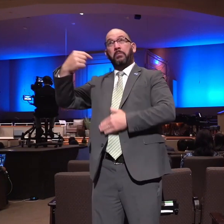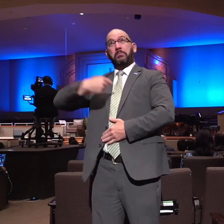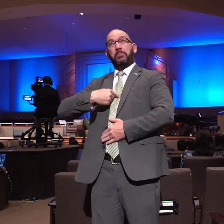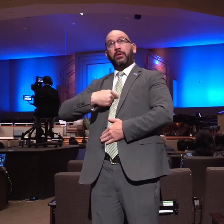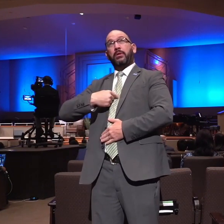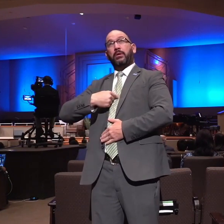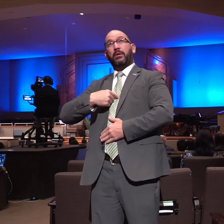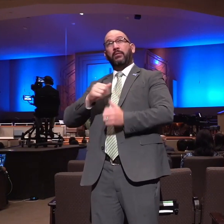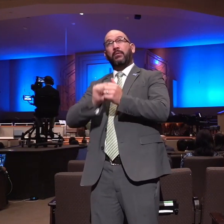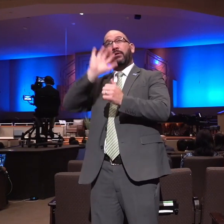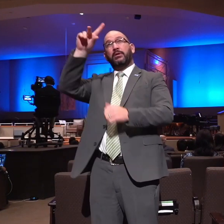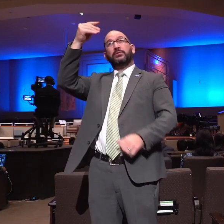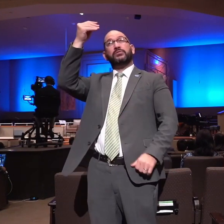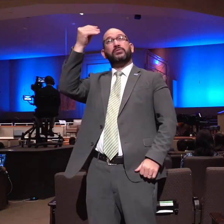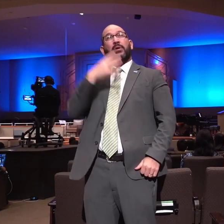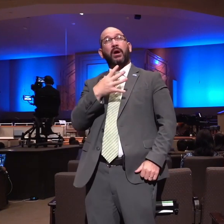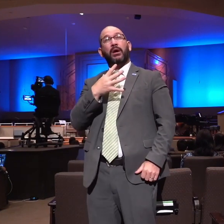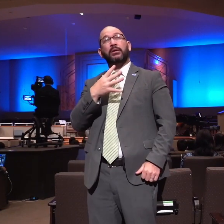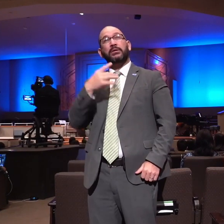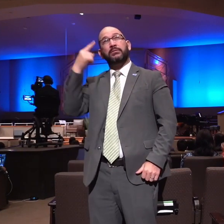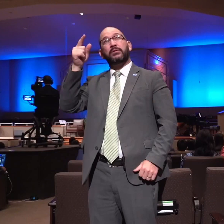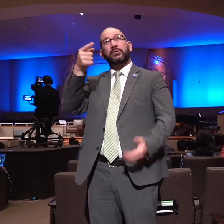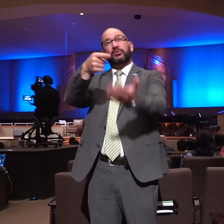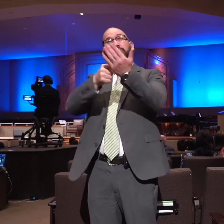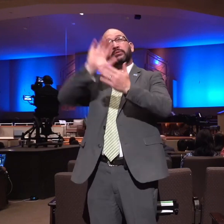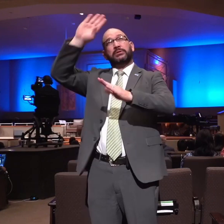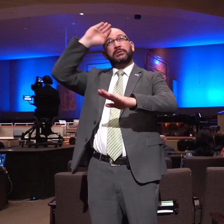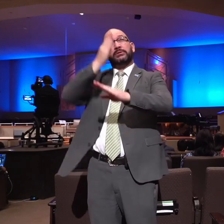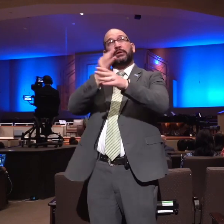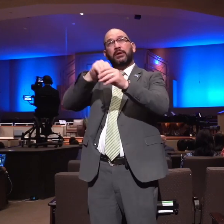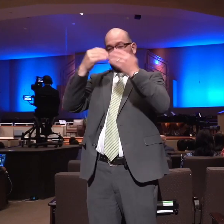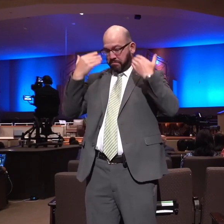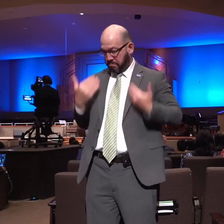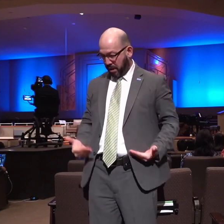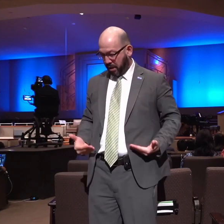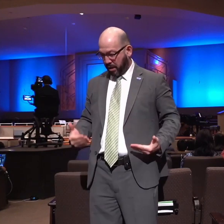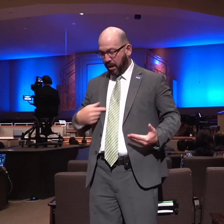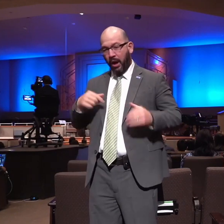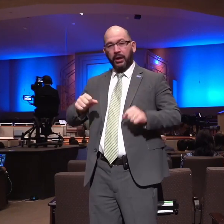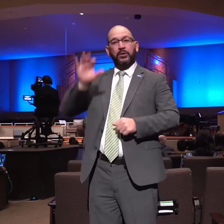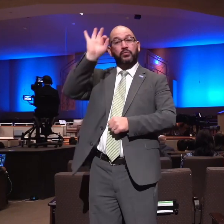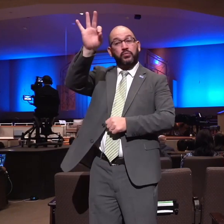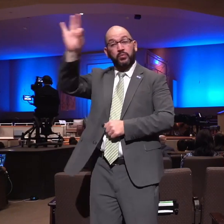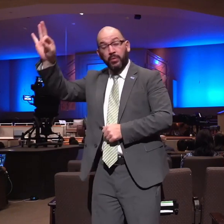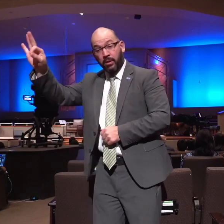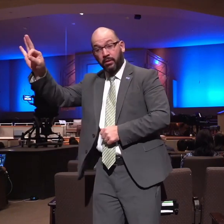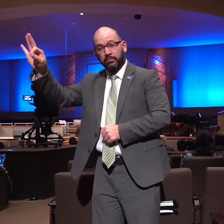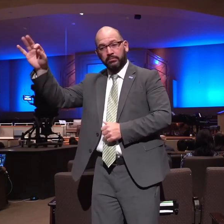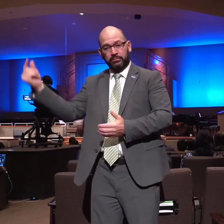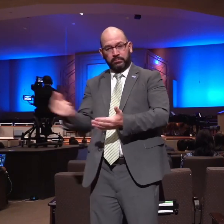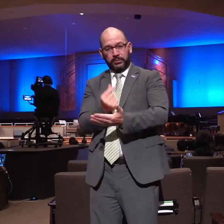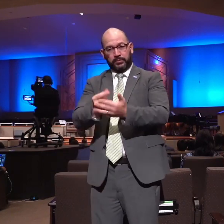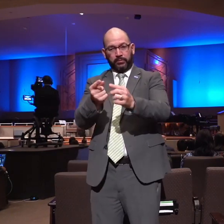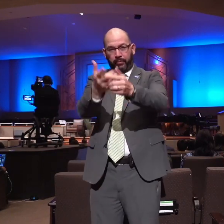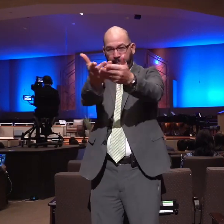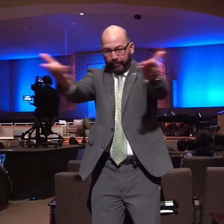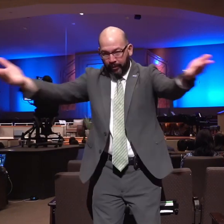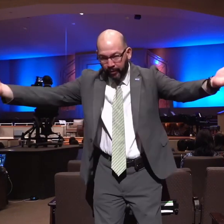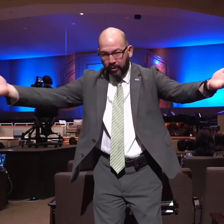grace to reveal his son in me that I might preach him among the heathen immediately I conferred not with flesh